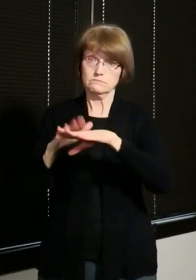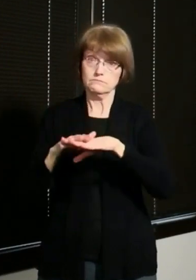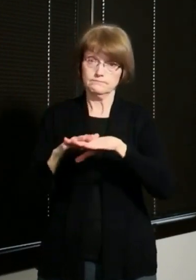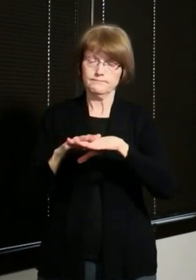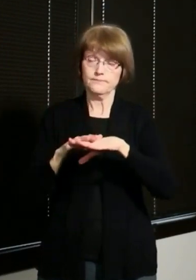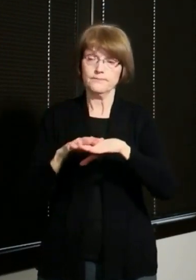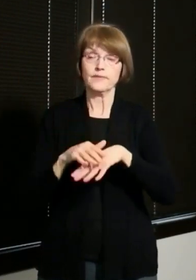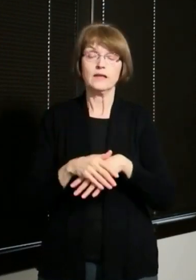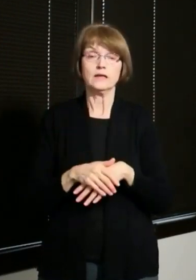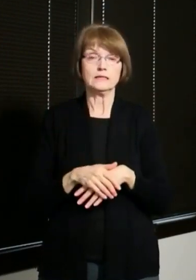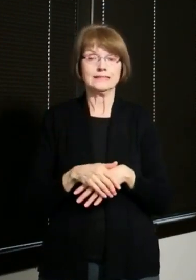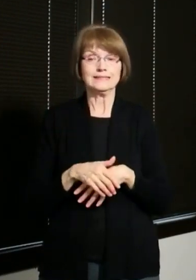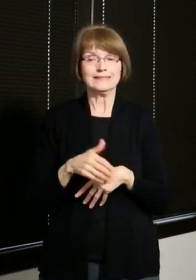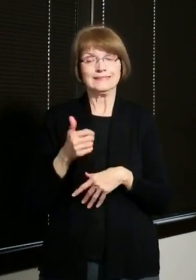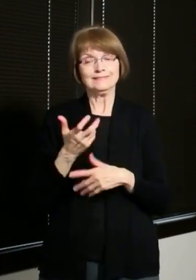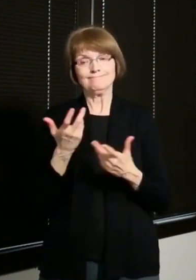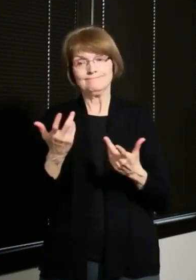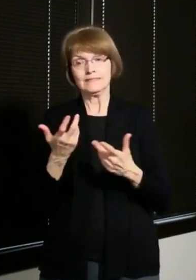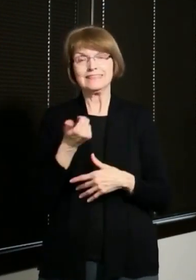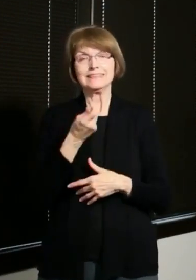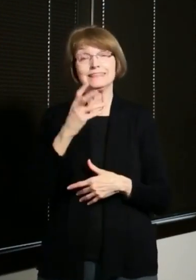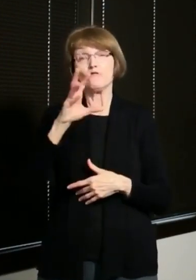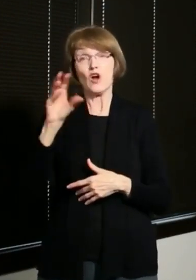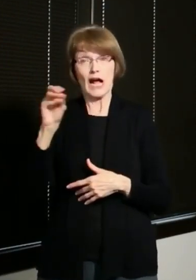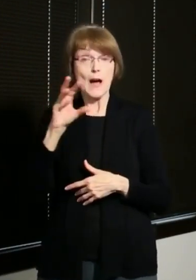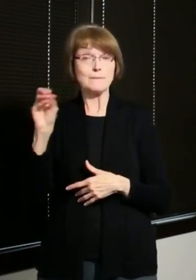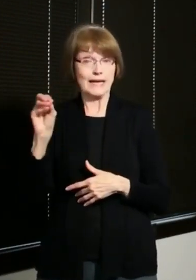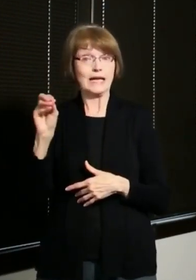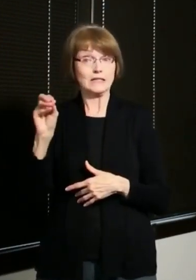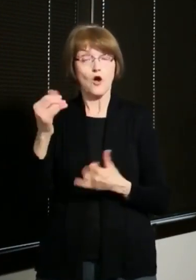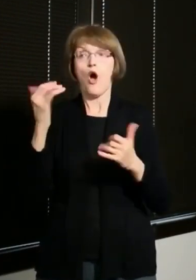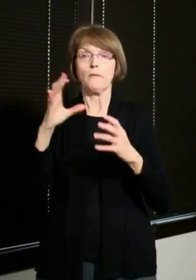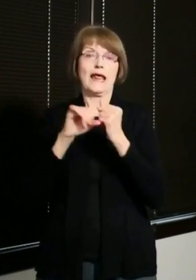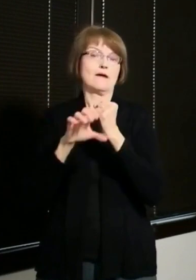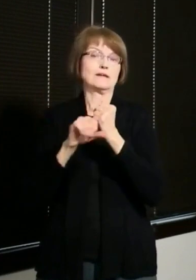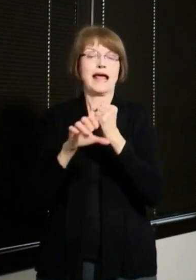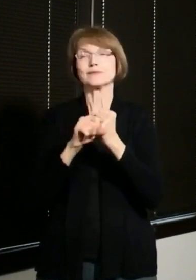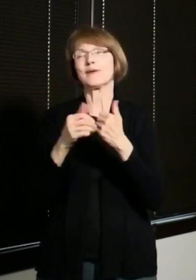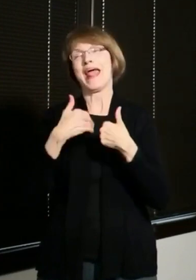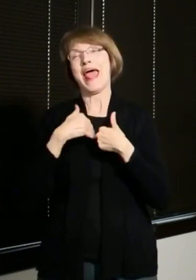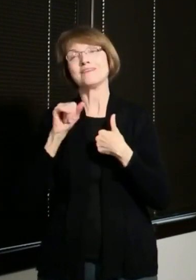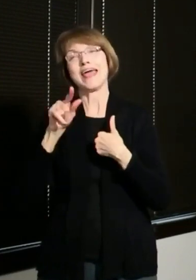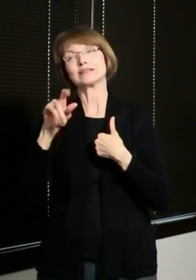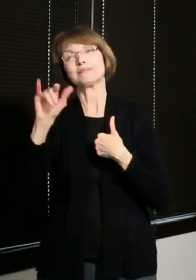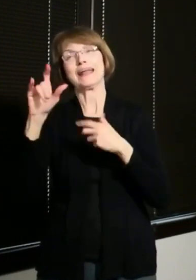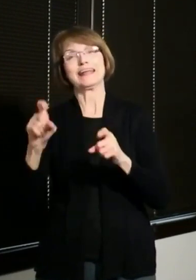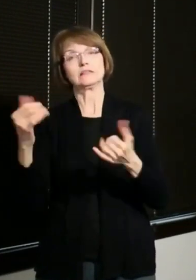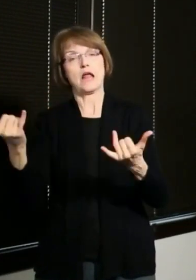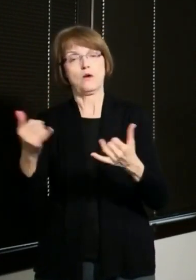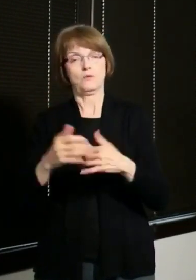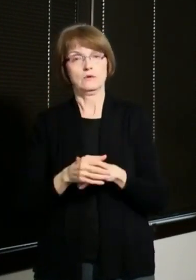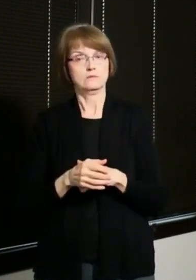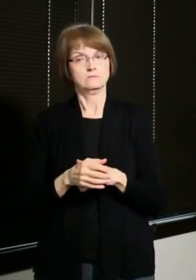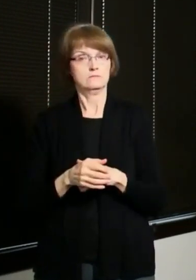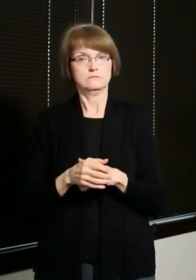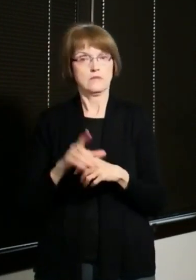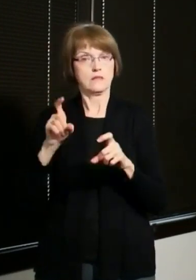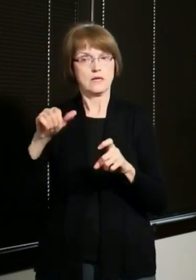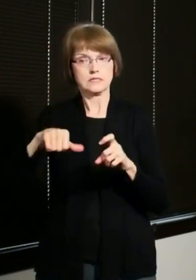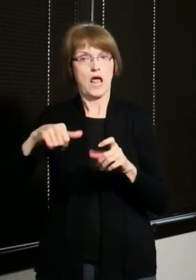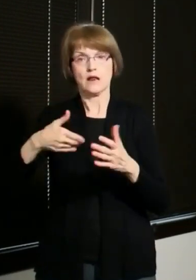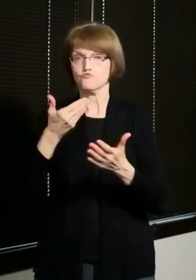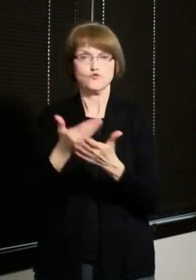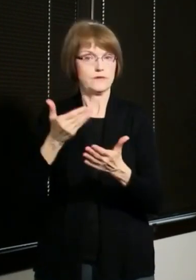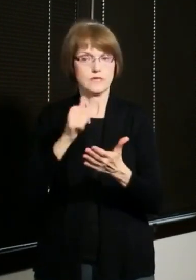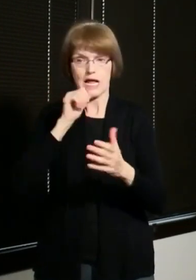there are a number of companies that are advertising for antibody tests. And many of these tests have not been